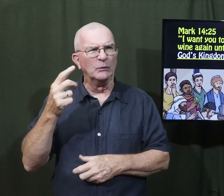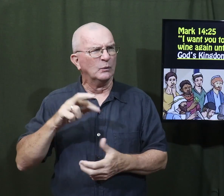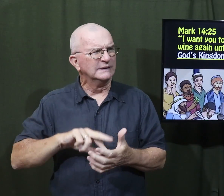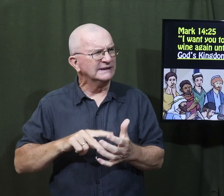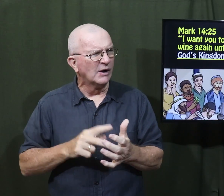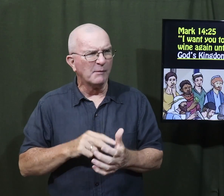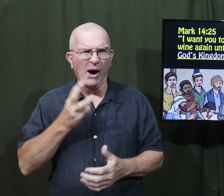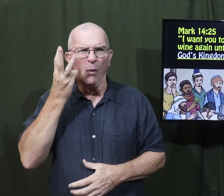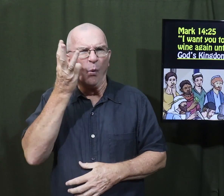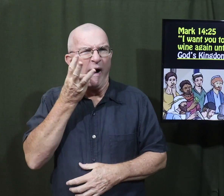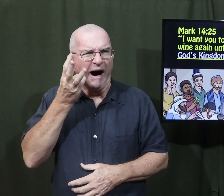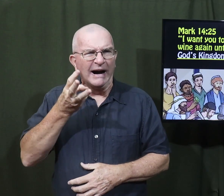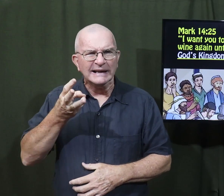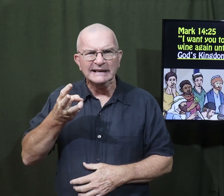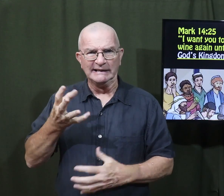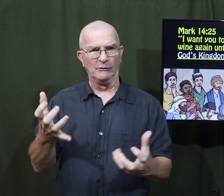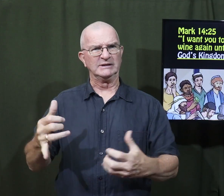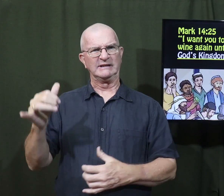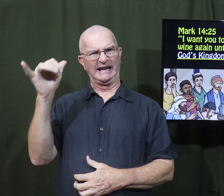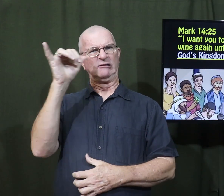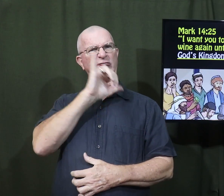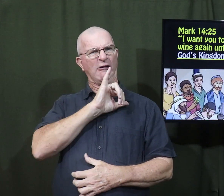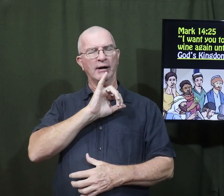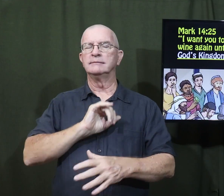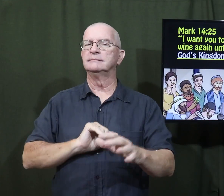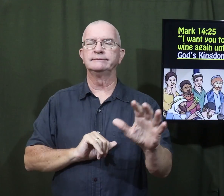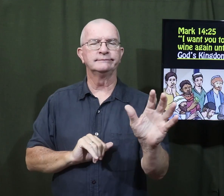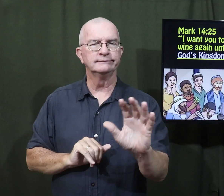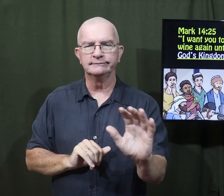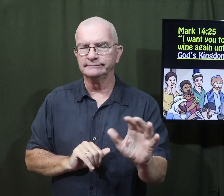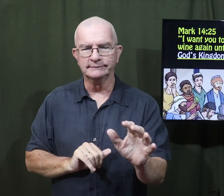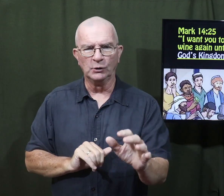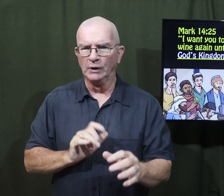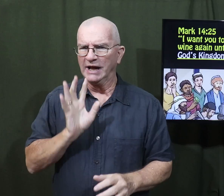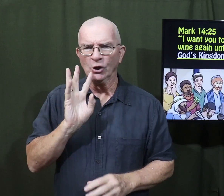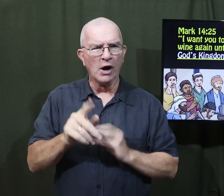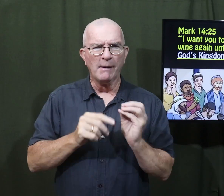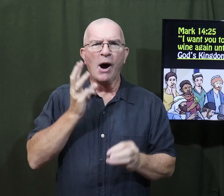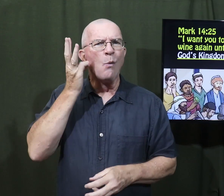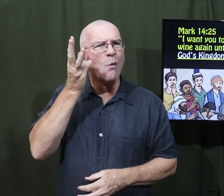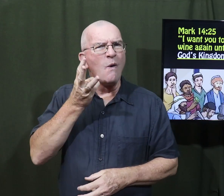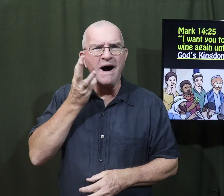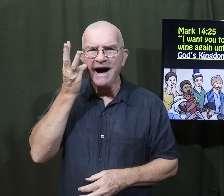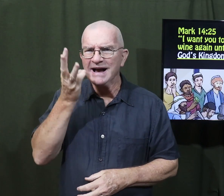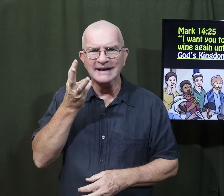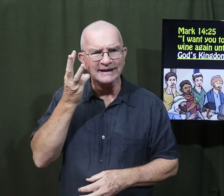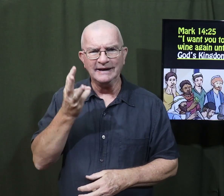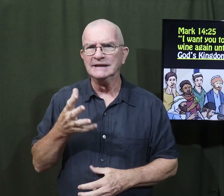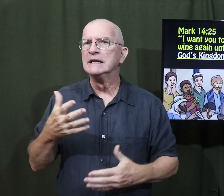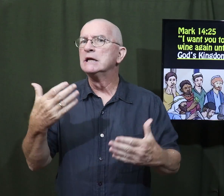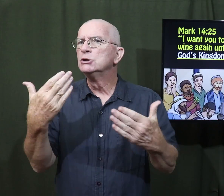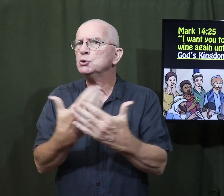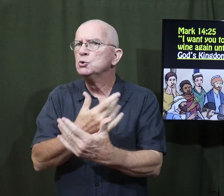This is a little hard to understand. What does it mean, wine? Does He want us to get drunk? No. We're not talking about wine.